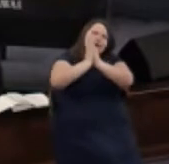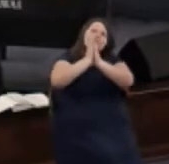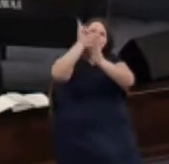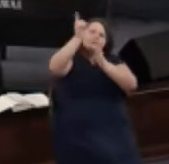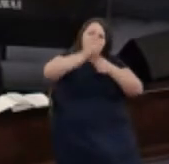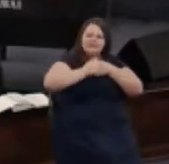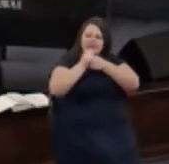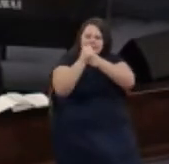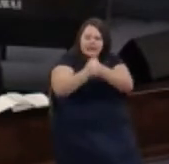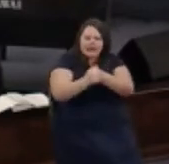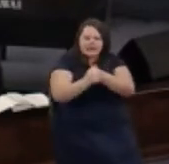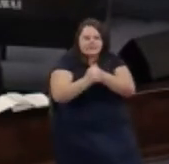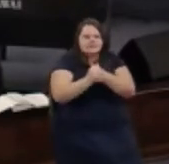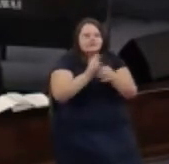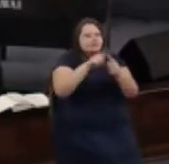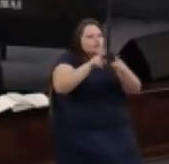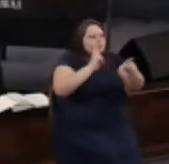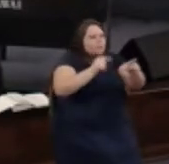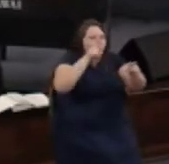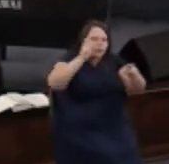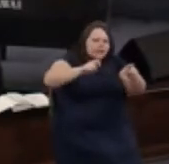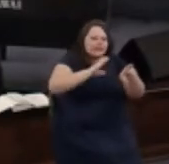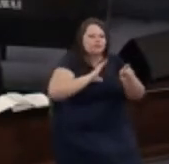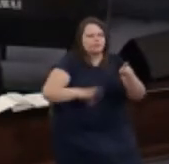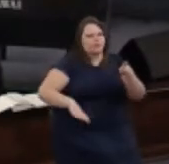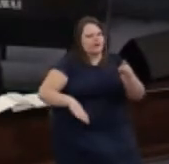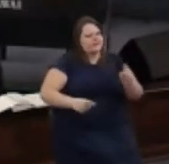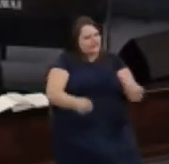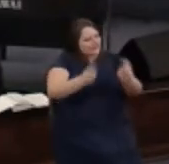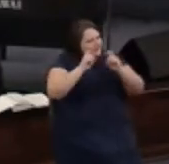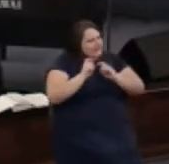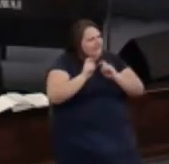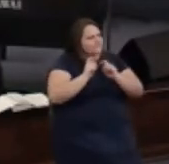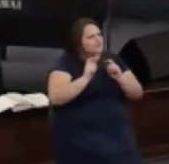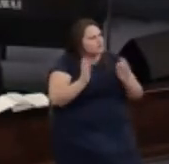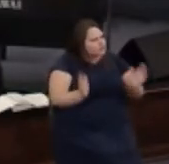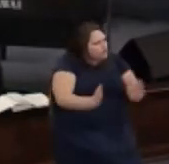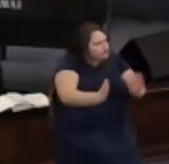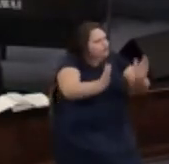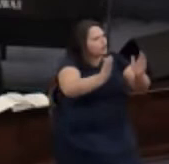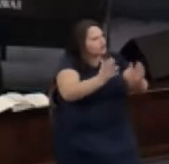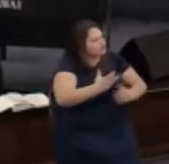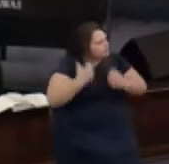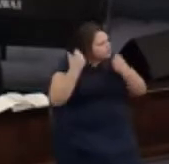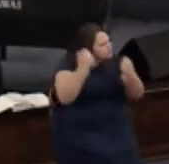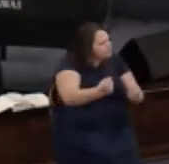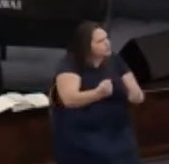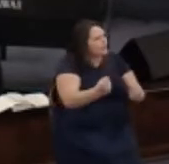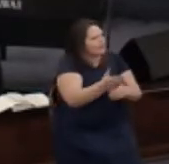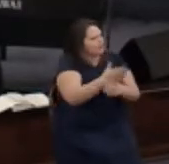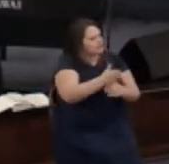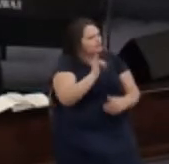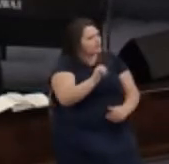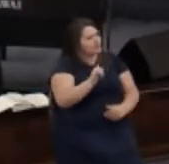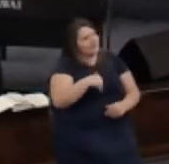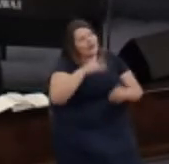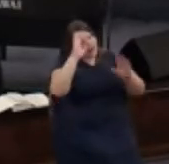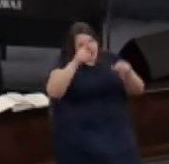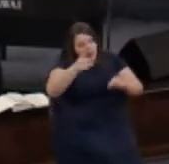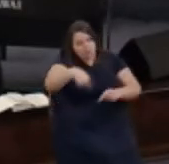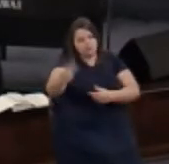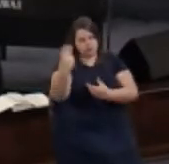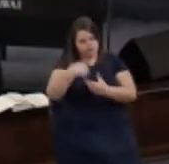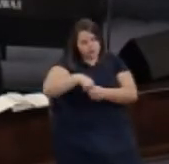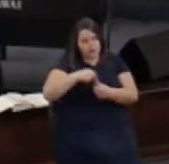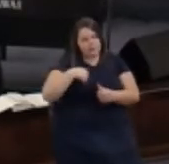to people who need Christ and to give us the courage and strength to share it and I hope you join me in this prayer